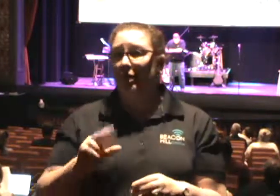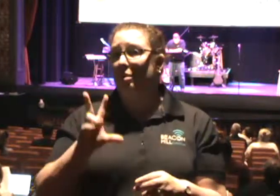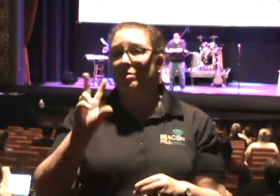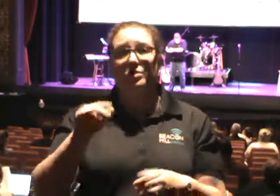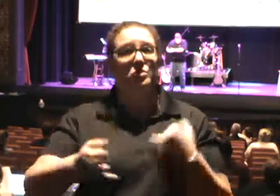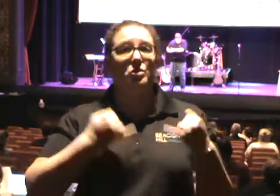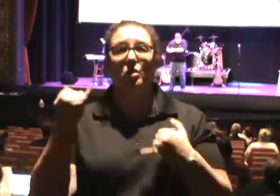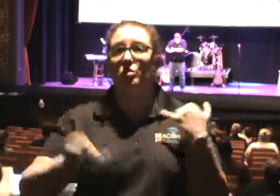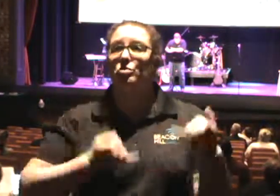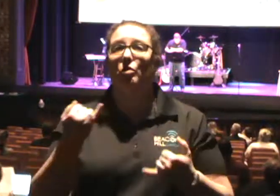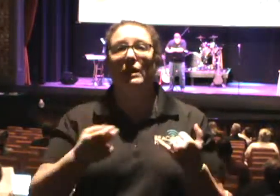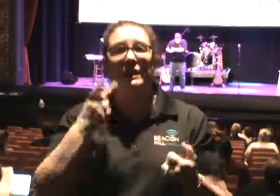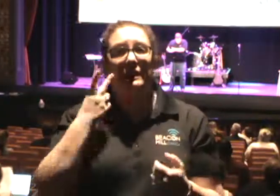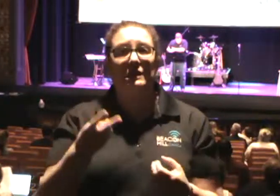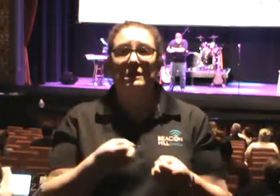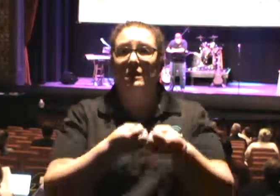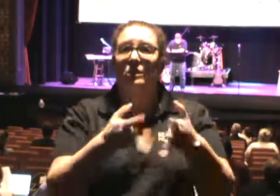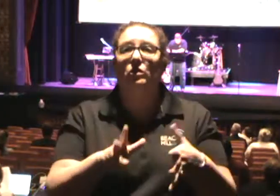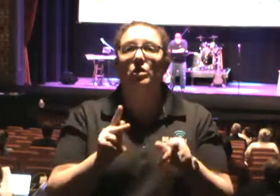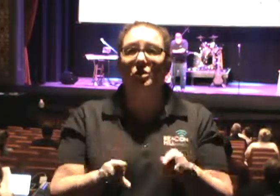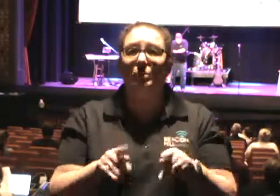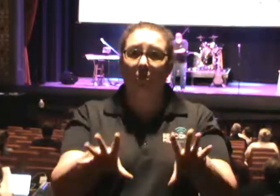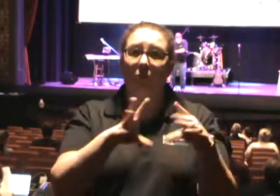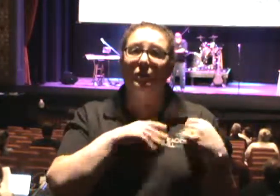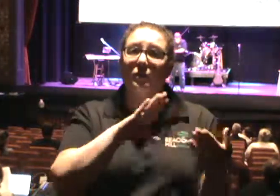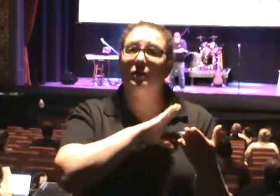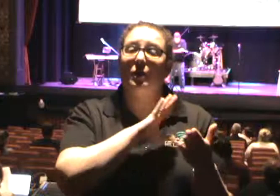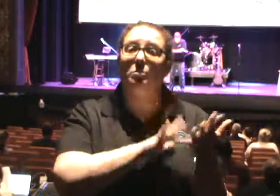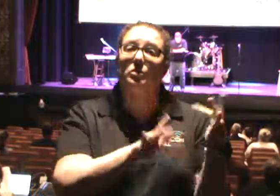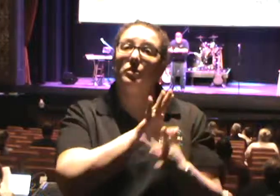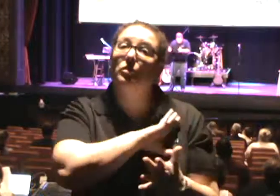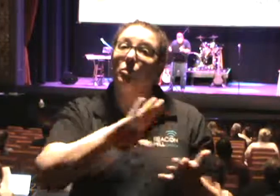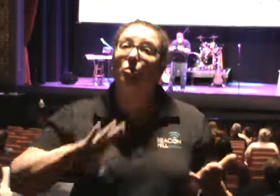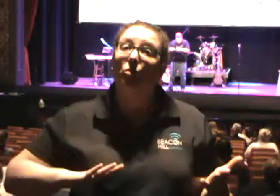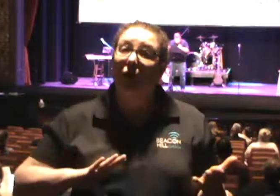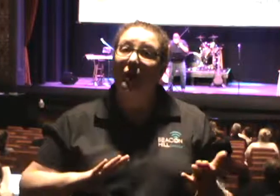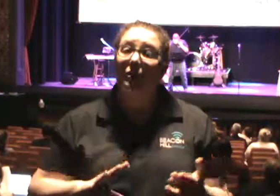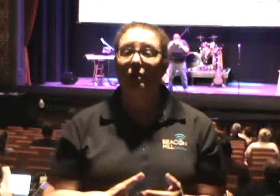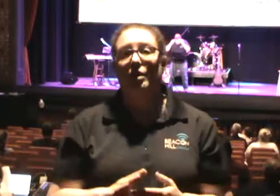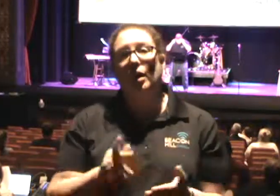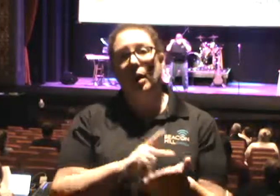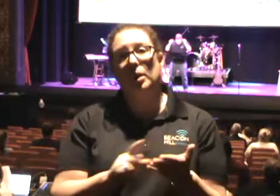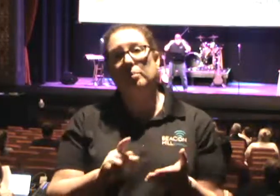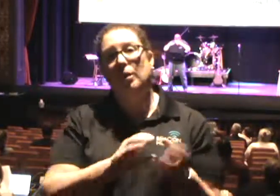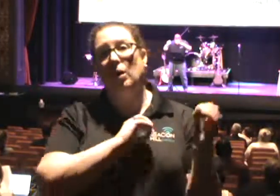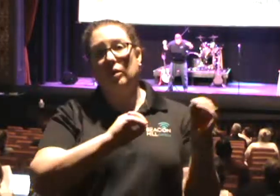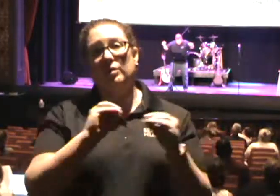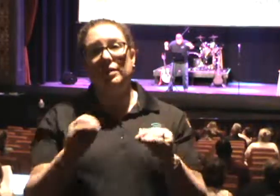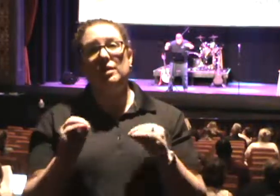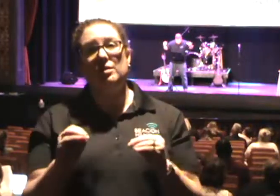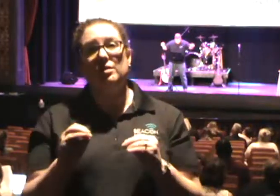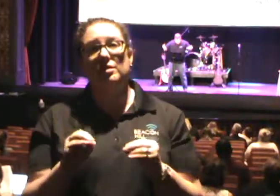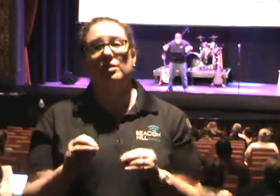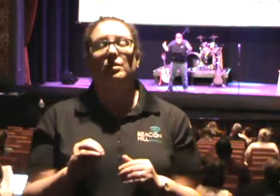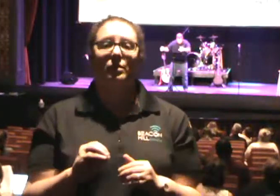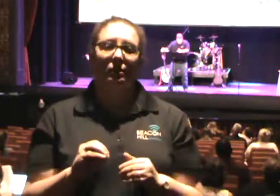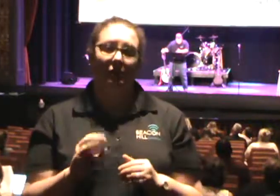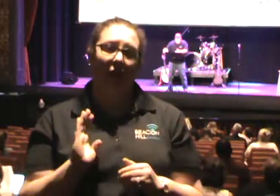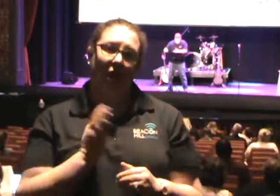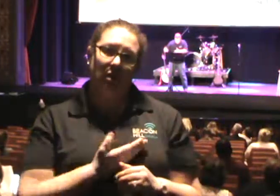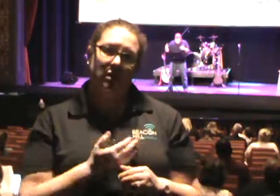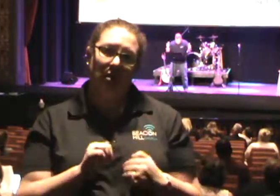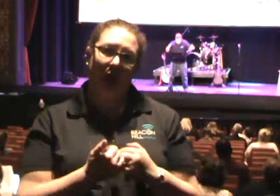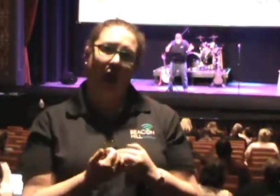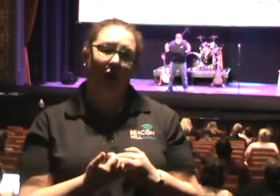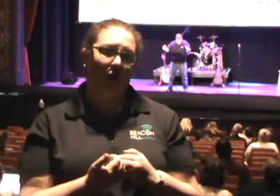in seeing lost people come to know Jesus Christ. And Paul teaches us a lot about how to handle the naysayers who say they know